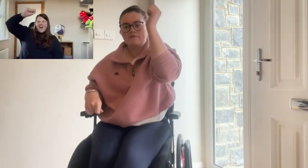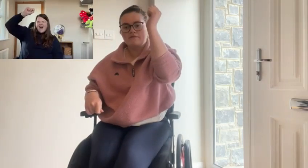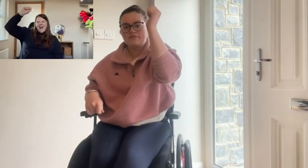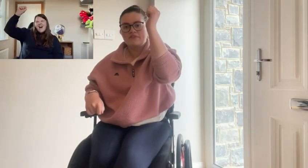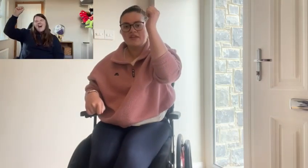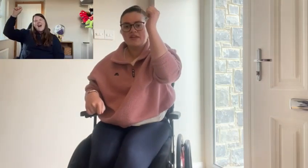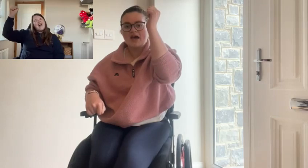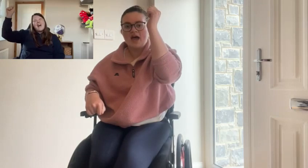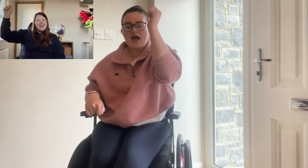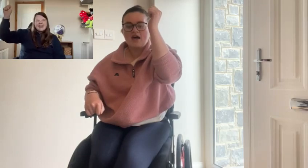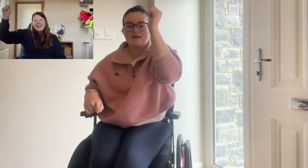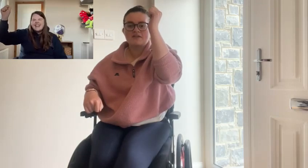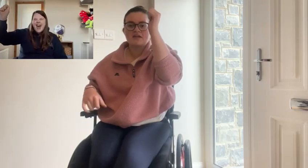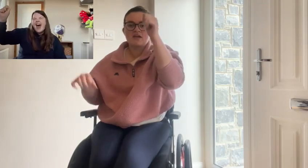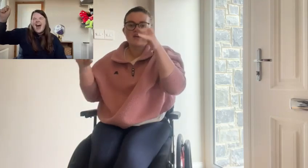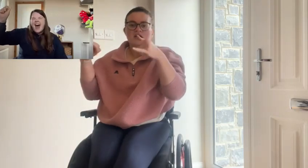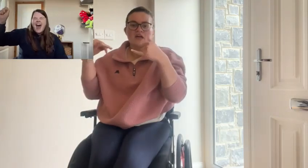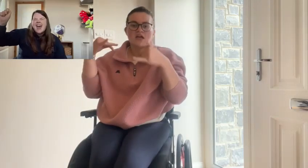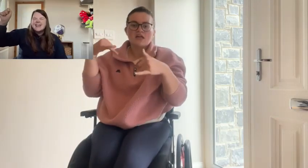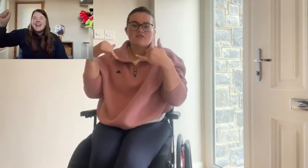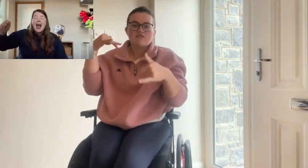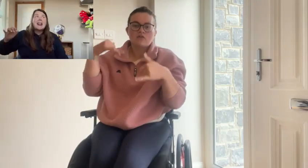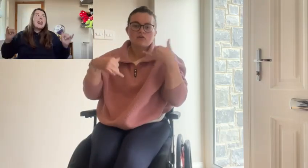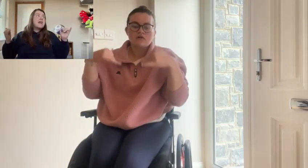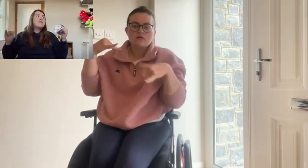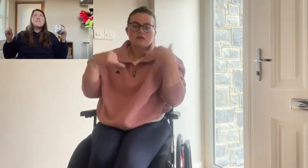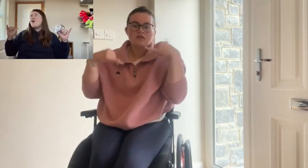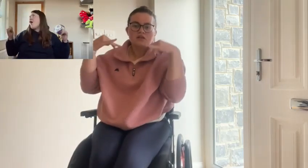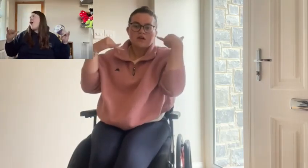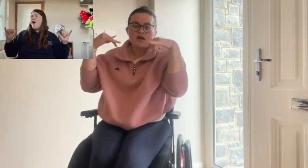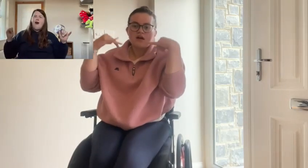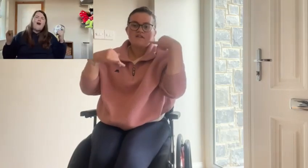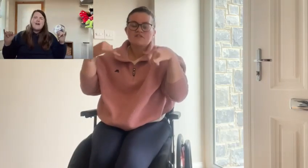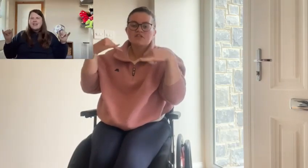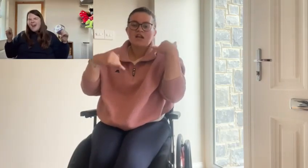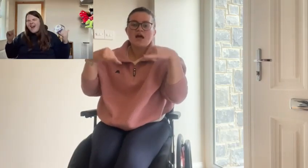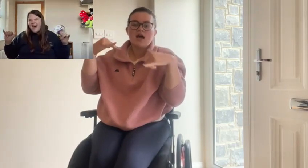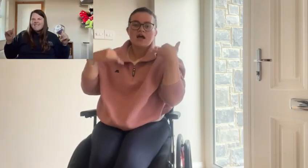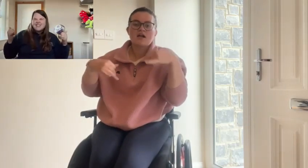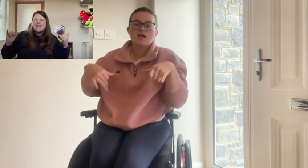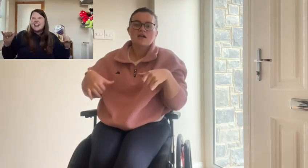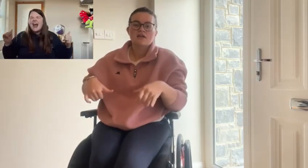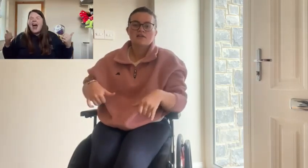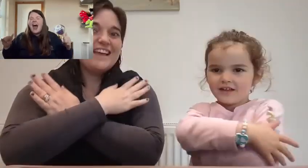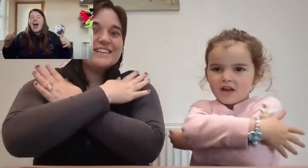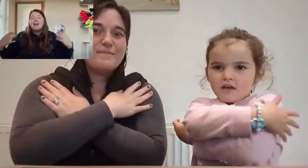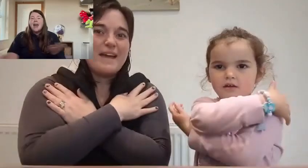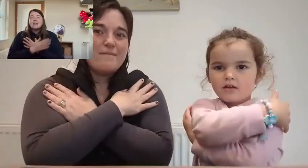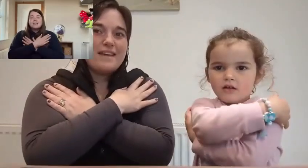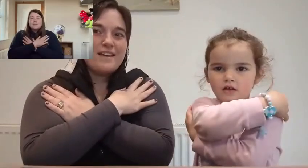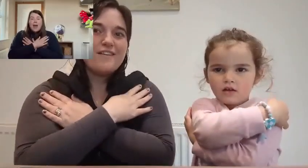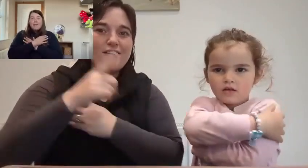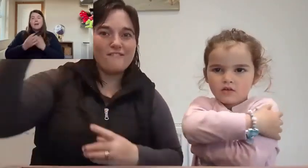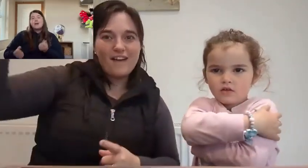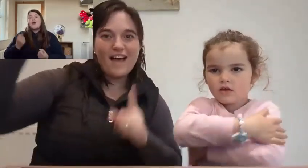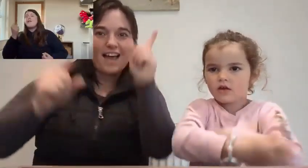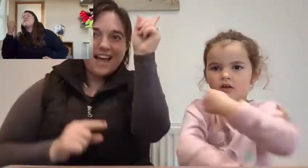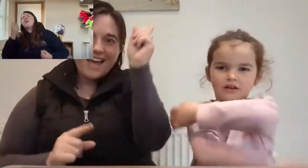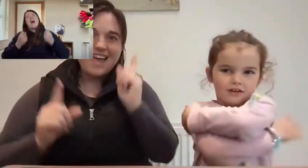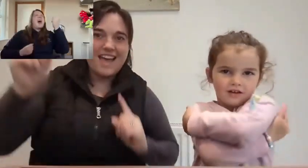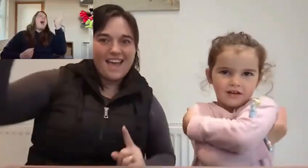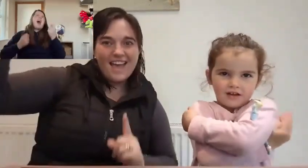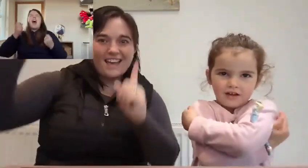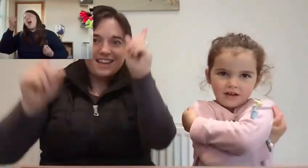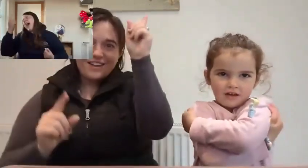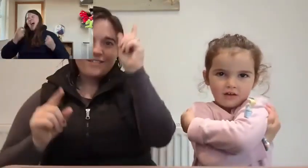on the night, like the 5th of July. Cause baby you're